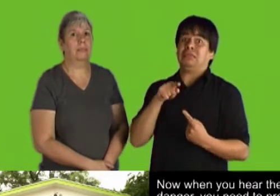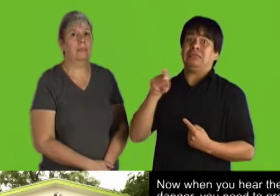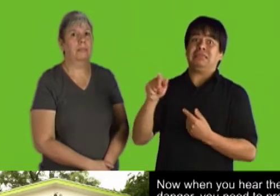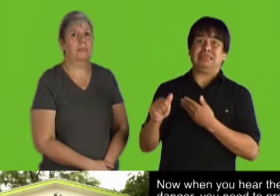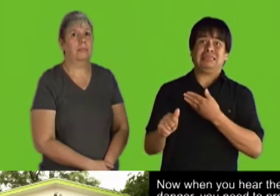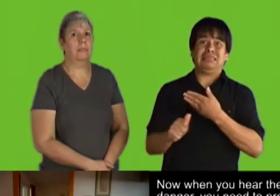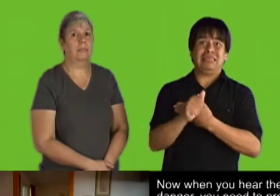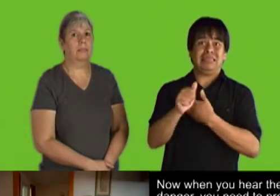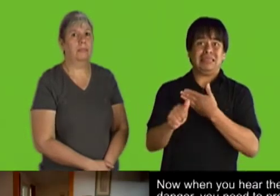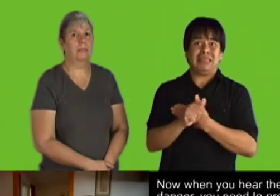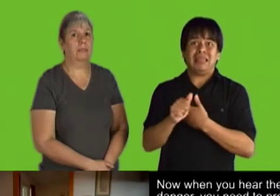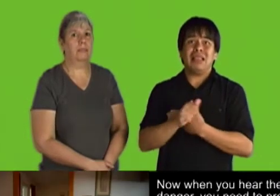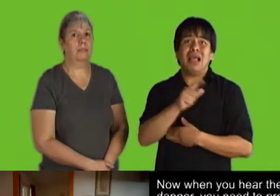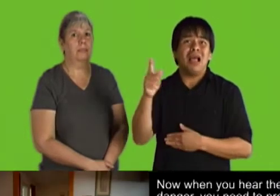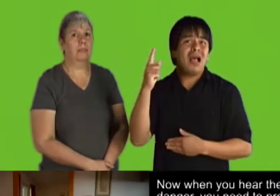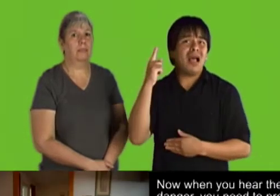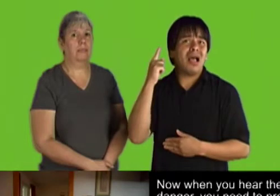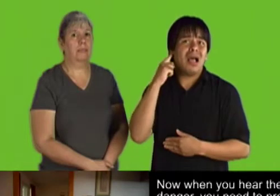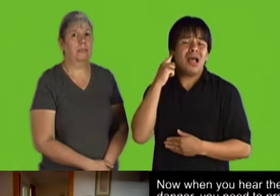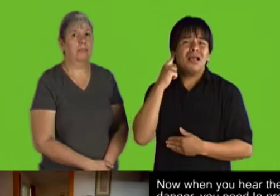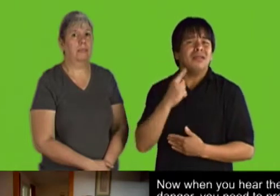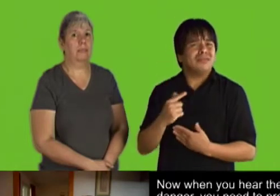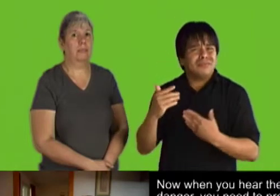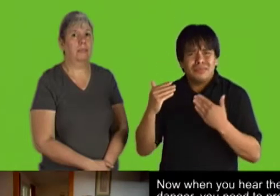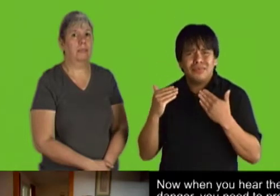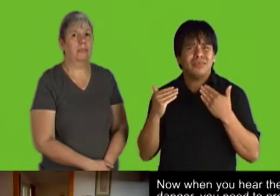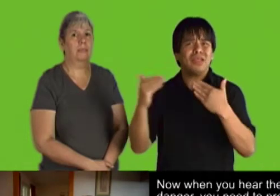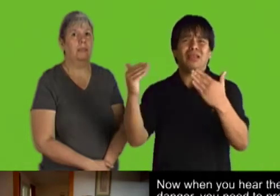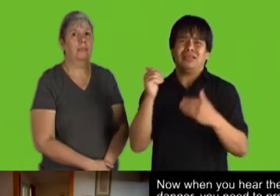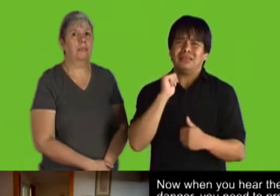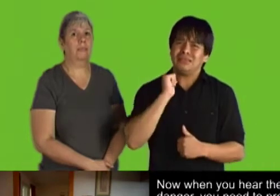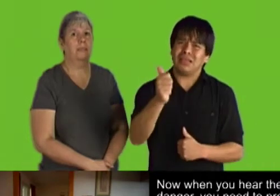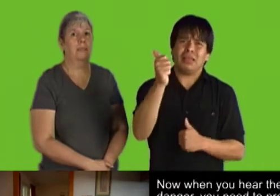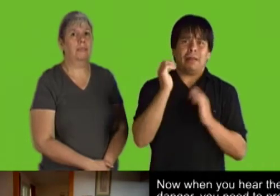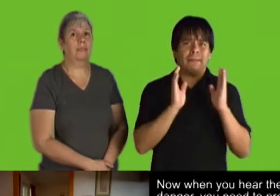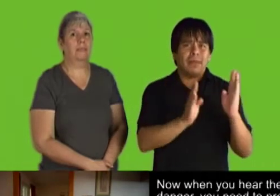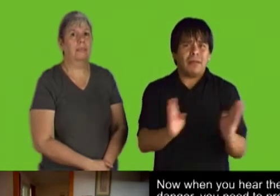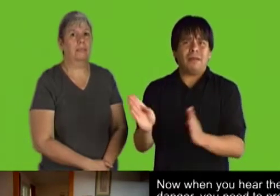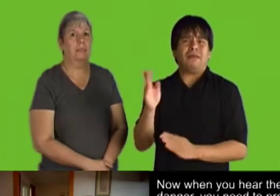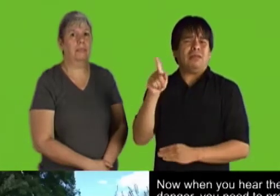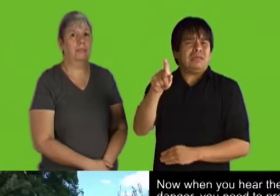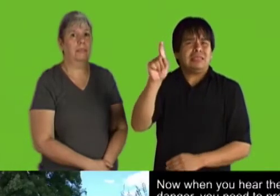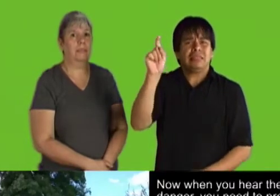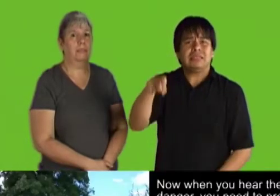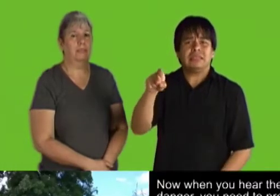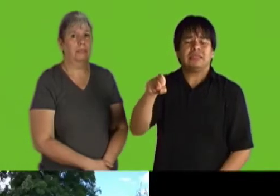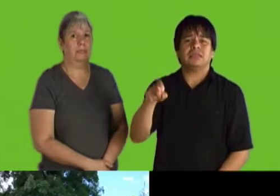Now, when you hear there is danger, you need to prepare yourself ahead of time.